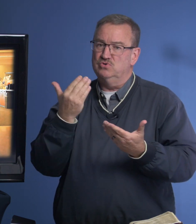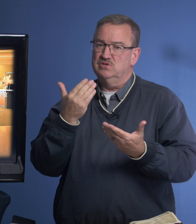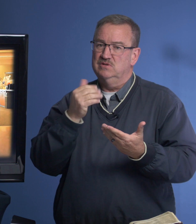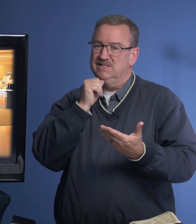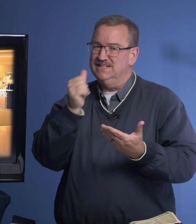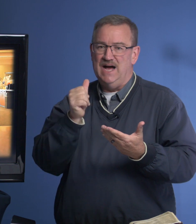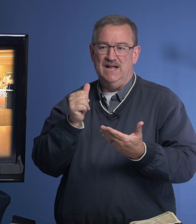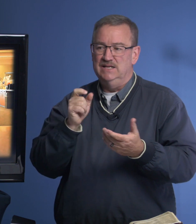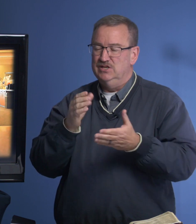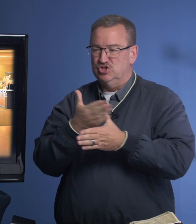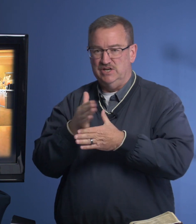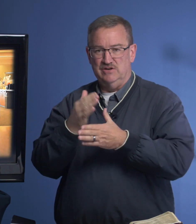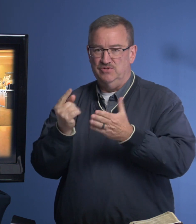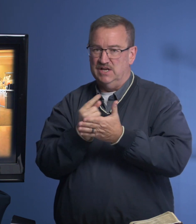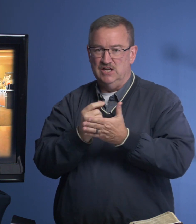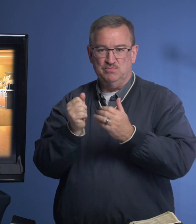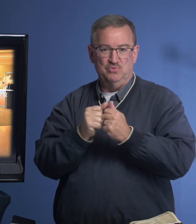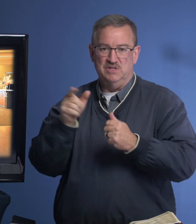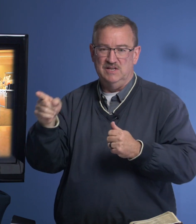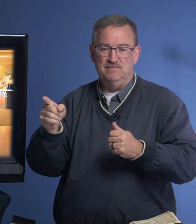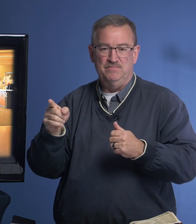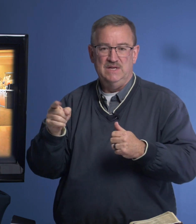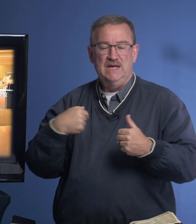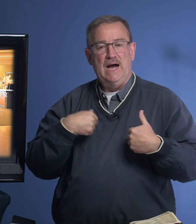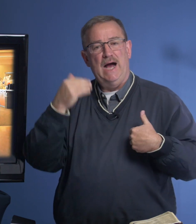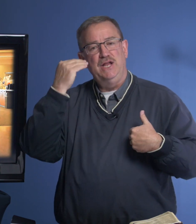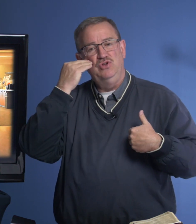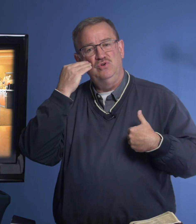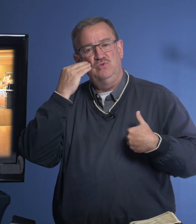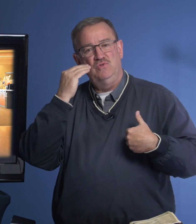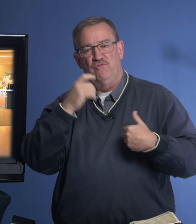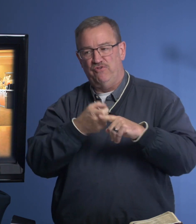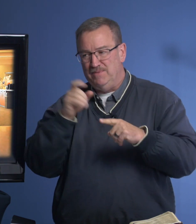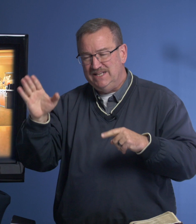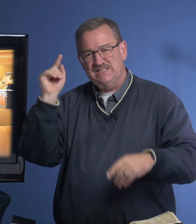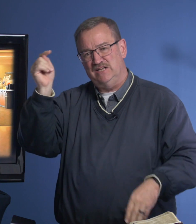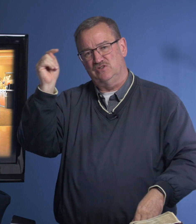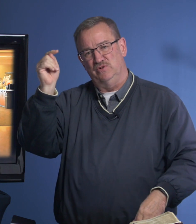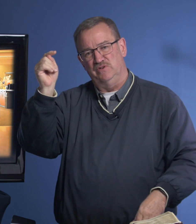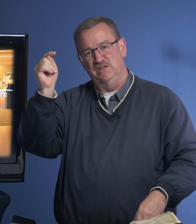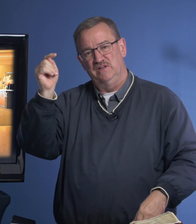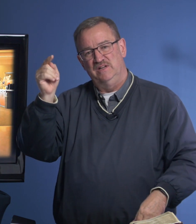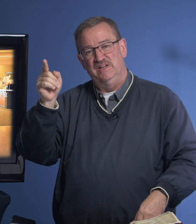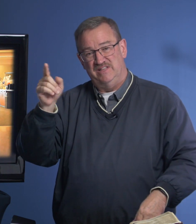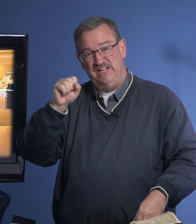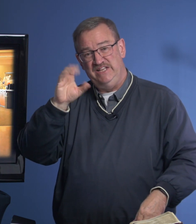did not share the gospel with him. I knew from his testimony that he,